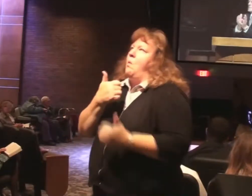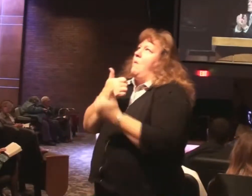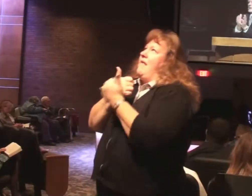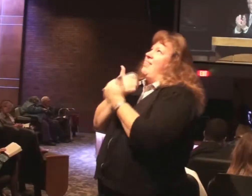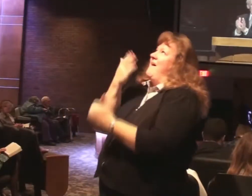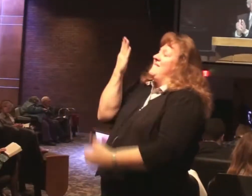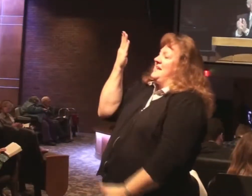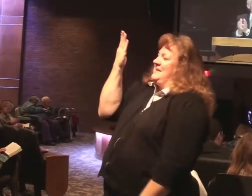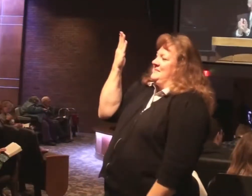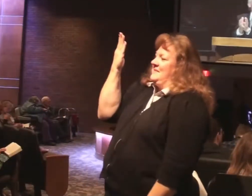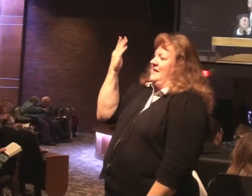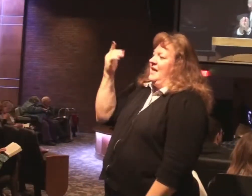That's what motivates you.